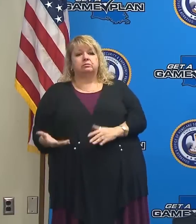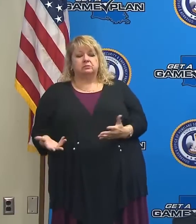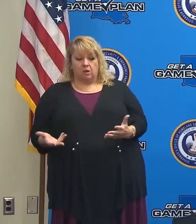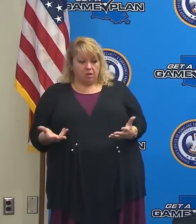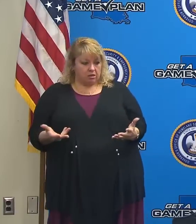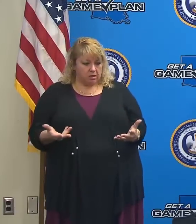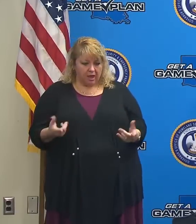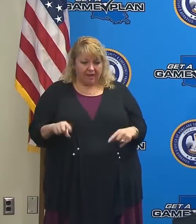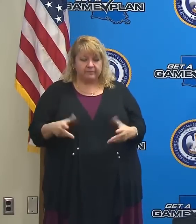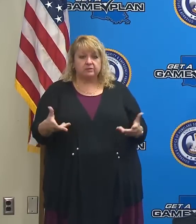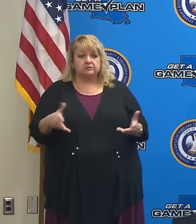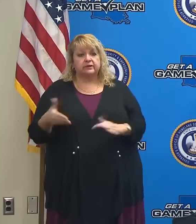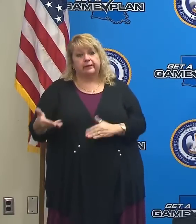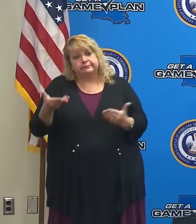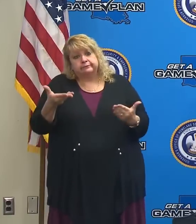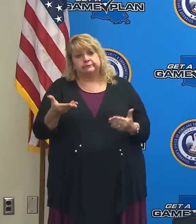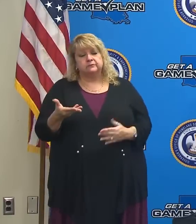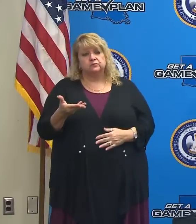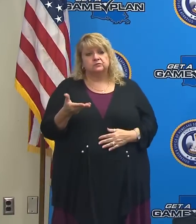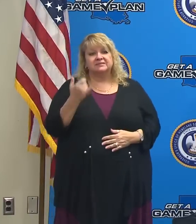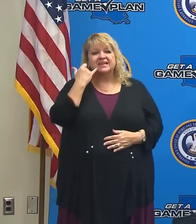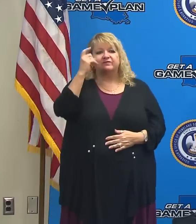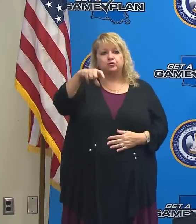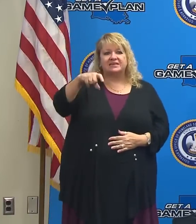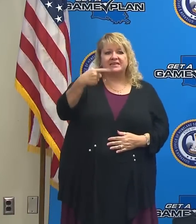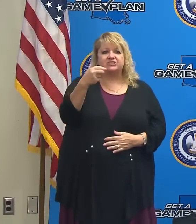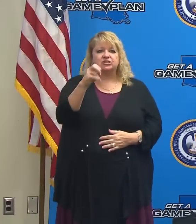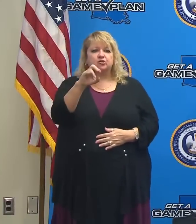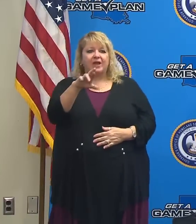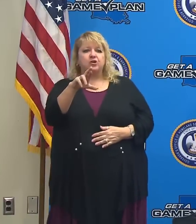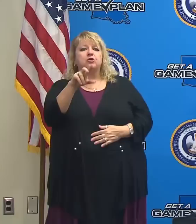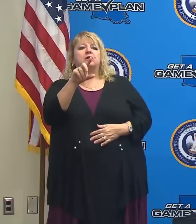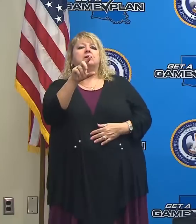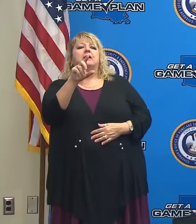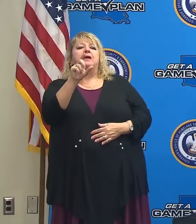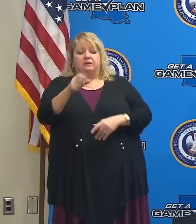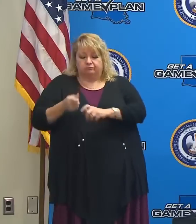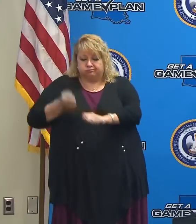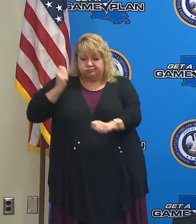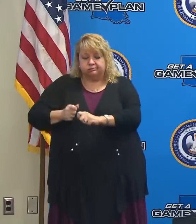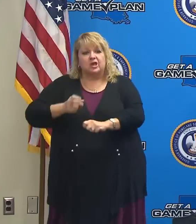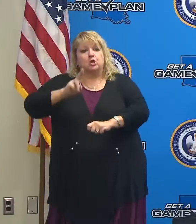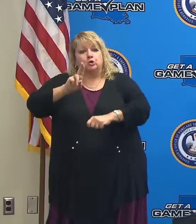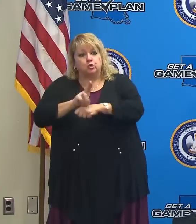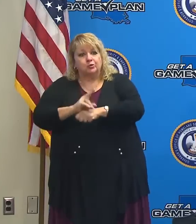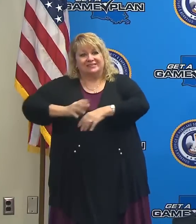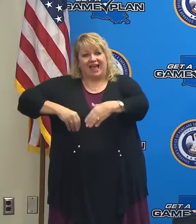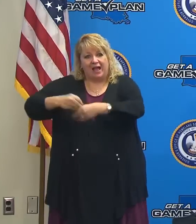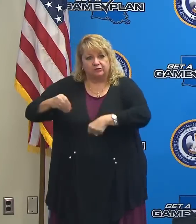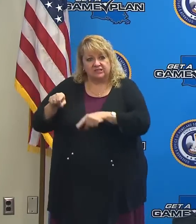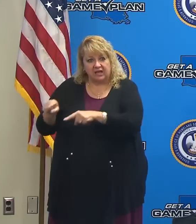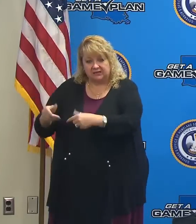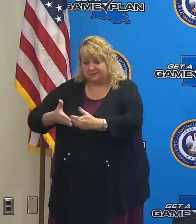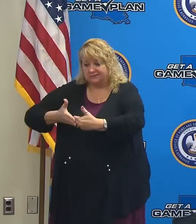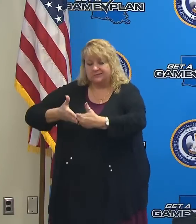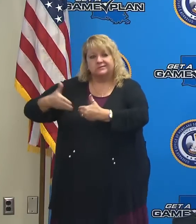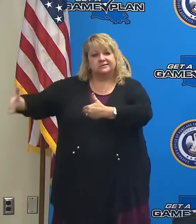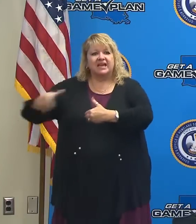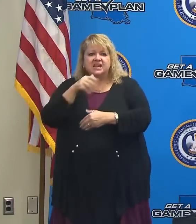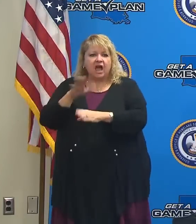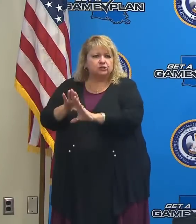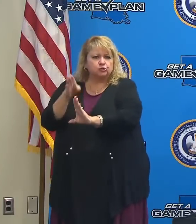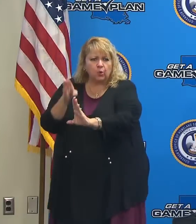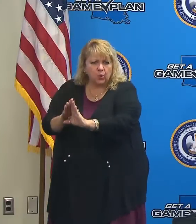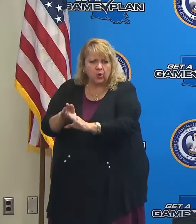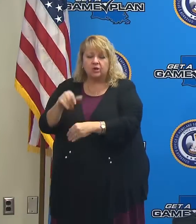If you do need a generator, it always must be used outside. It always must be kept well aware from any air